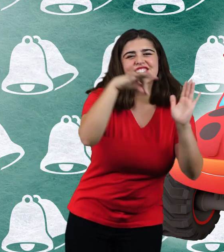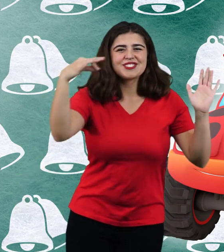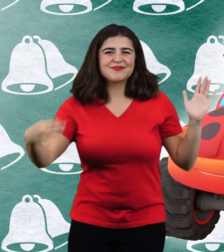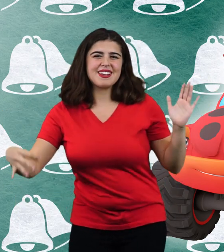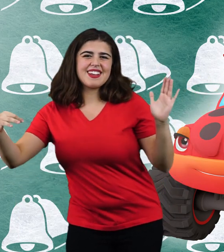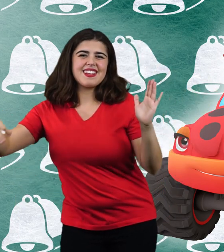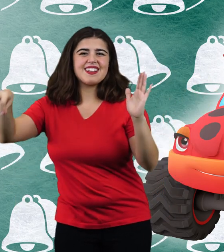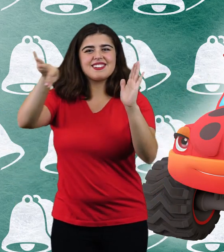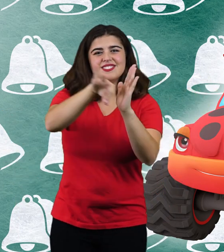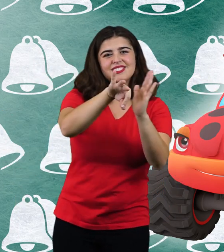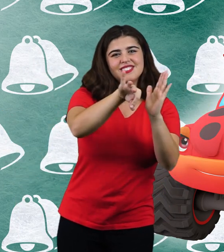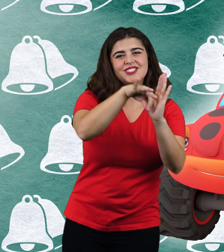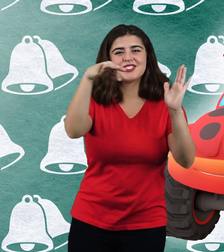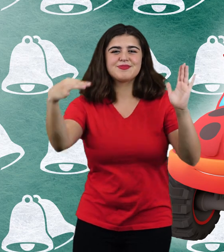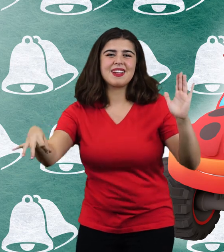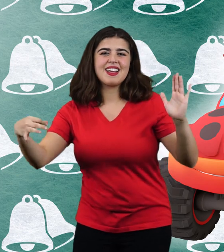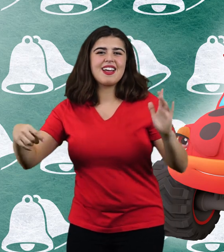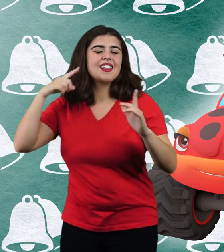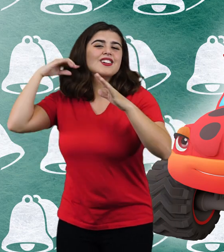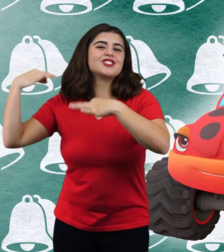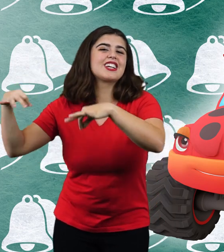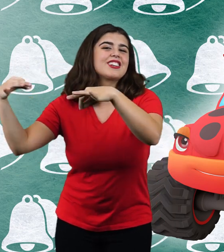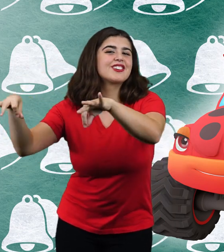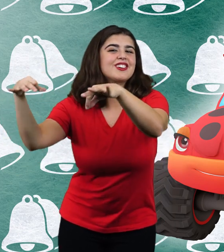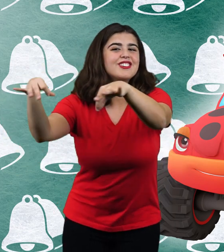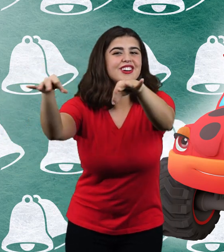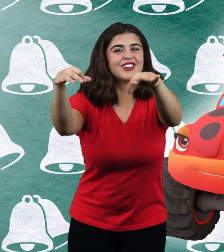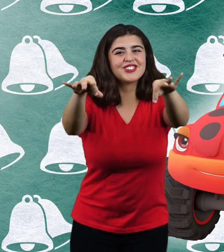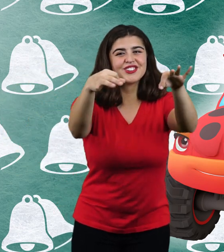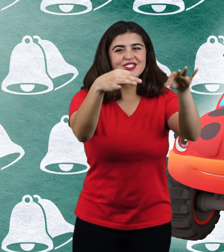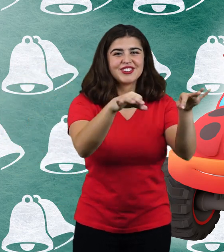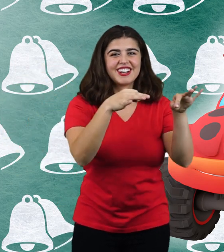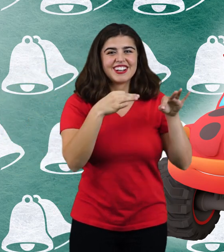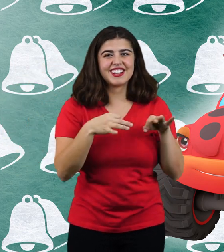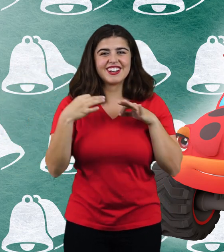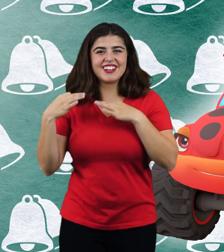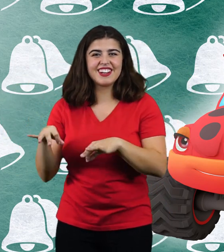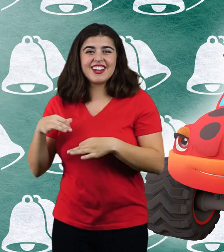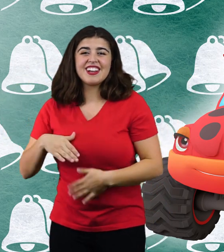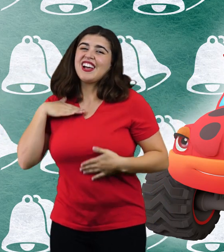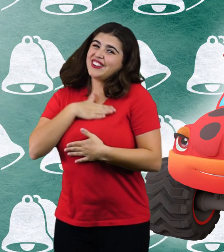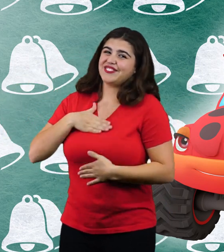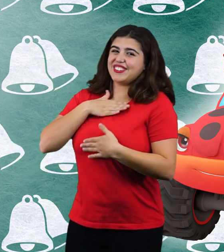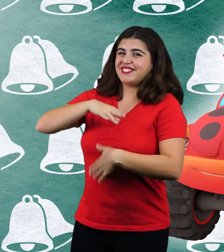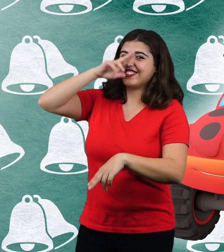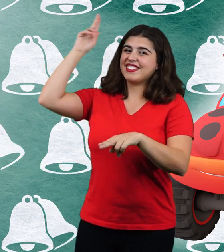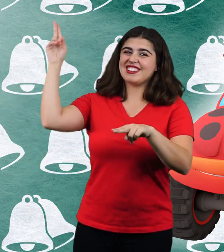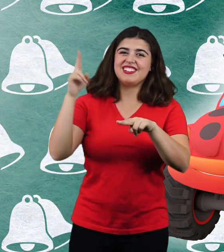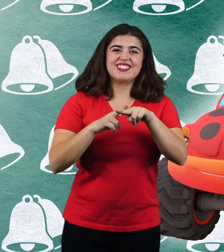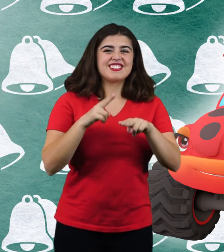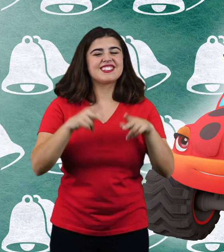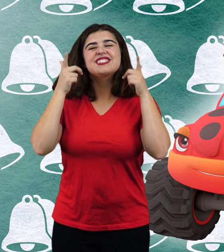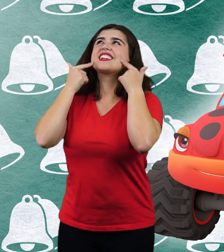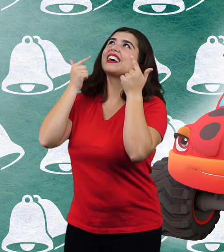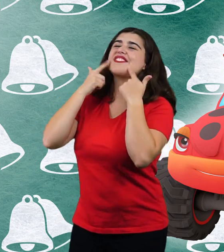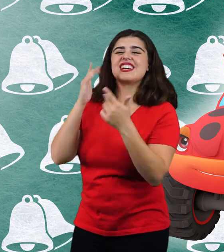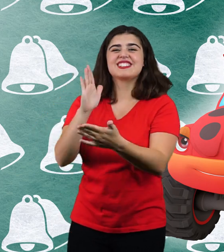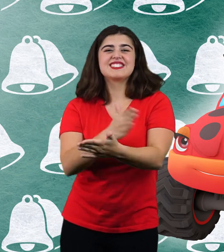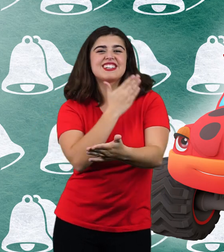jingle bells, jingle bells, jingle all the way Oh, what fun is to laugh and